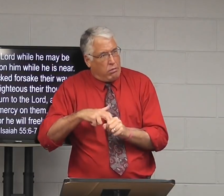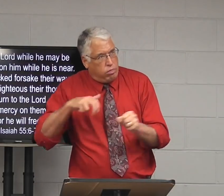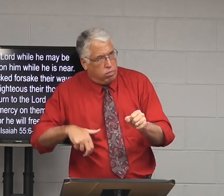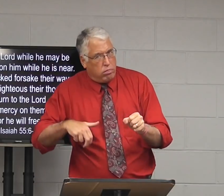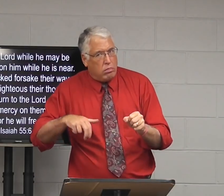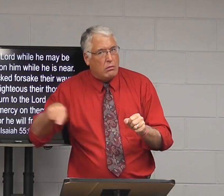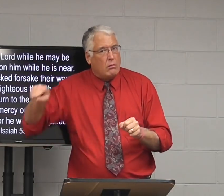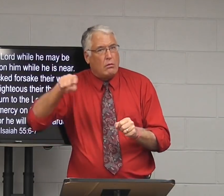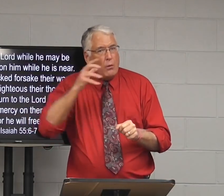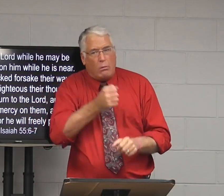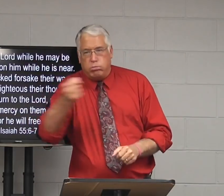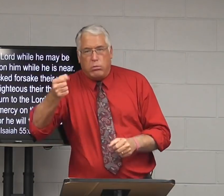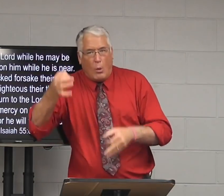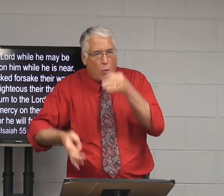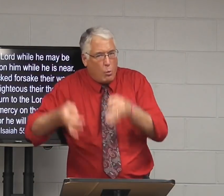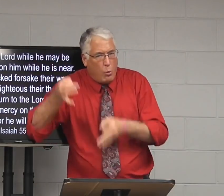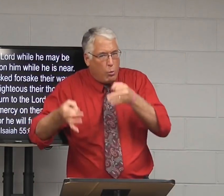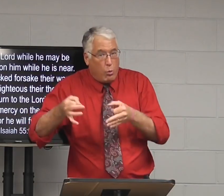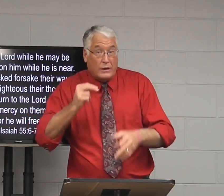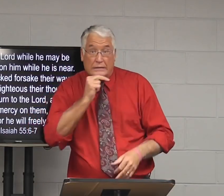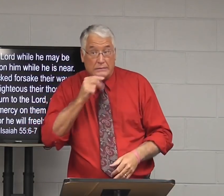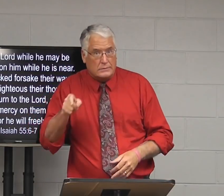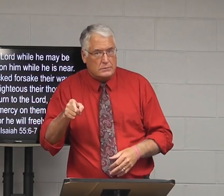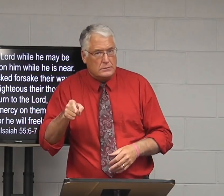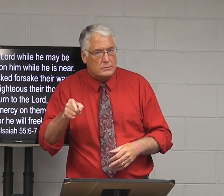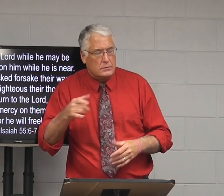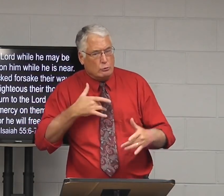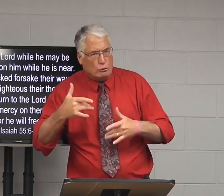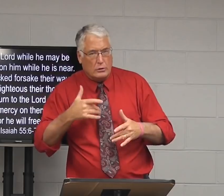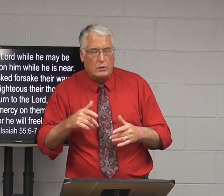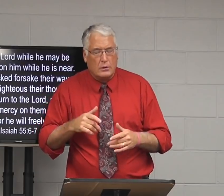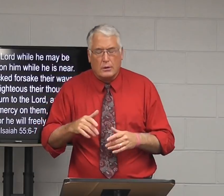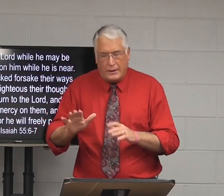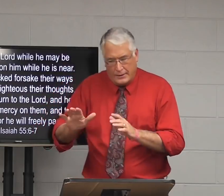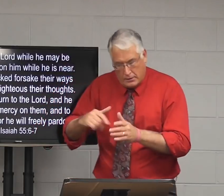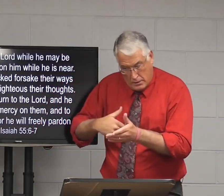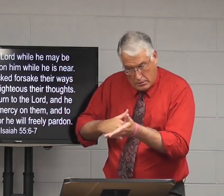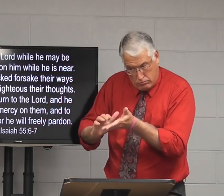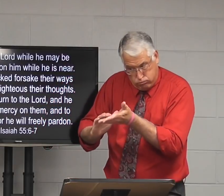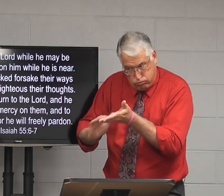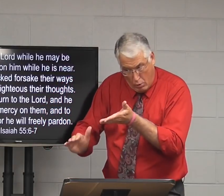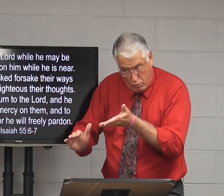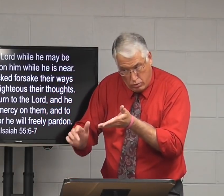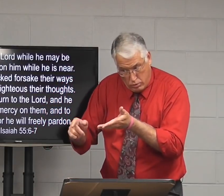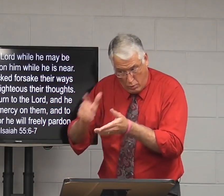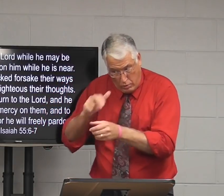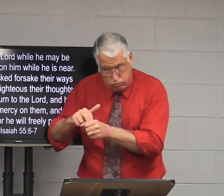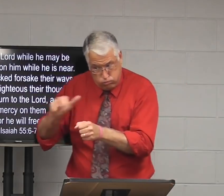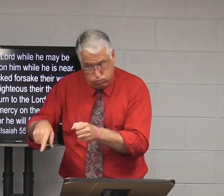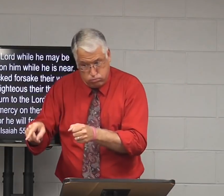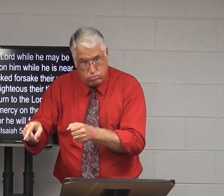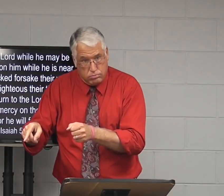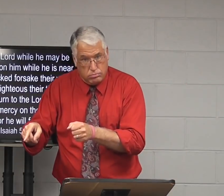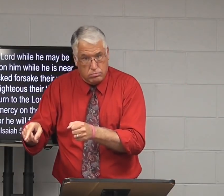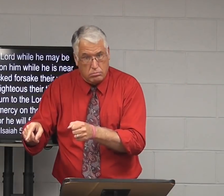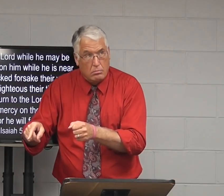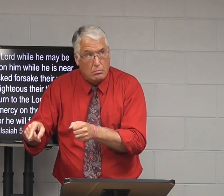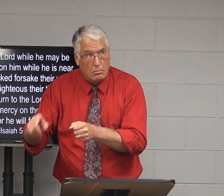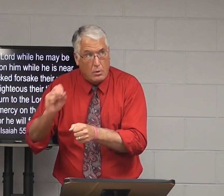he had had, you know, about them going to court? You know, Nixon was concerned about that. You know, maybe Ford,